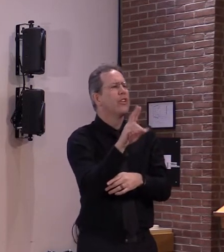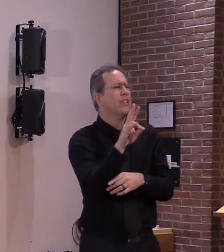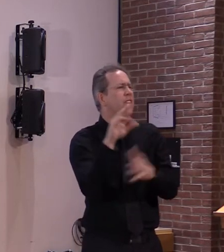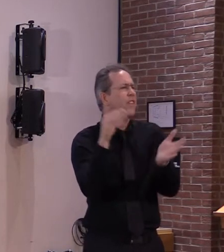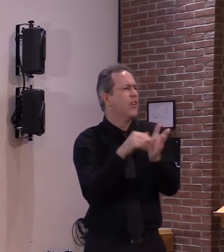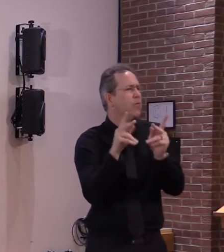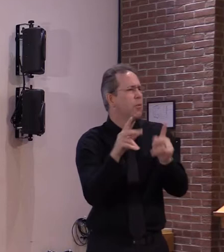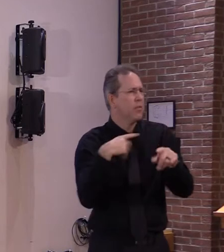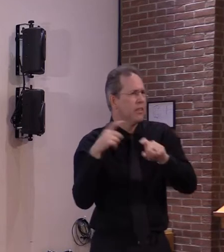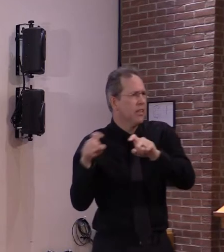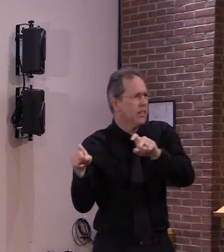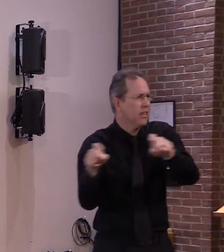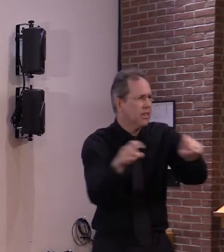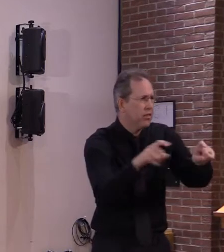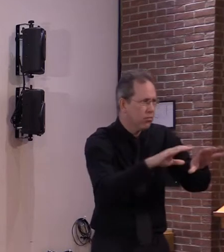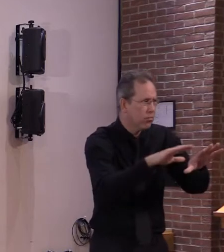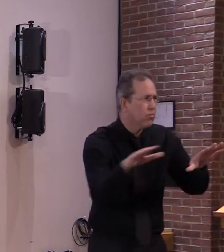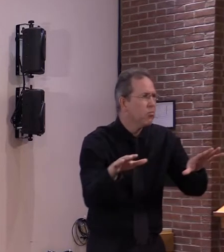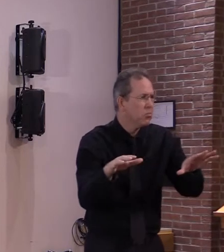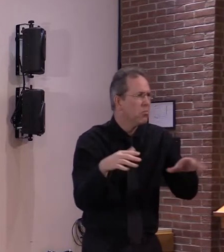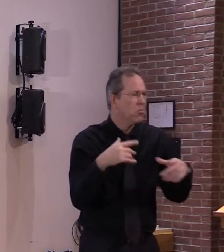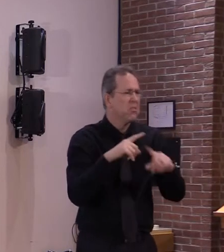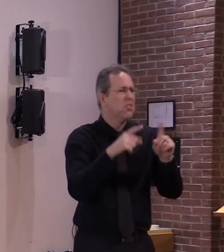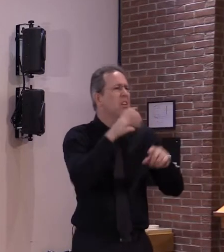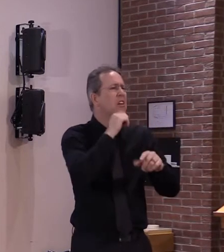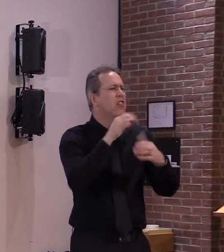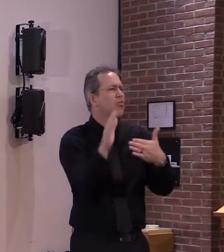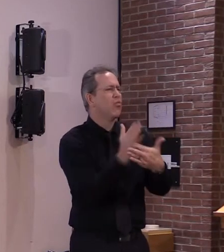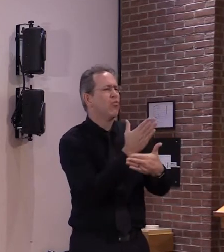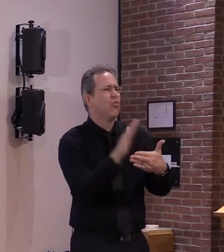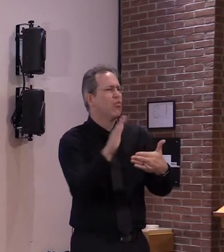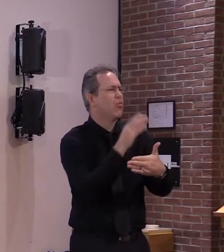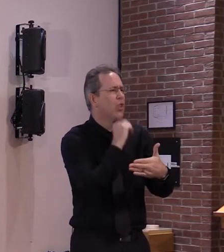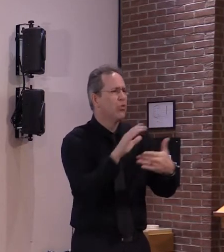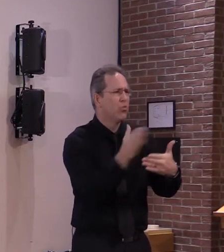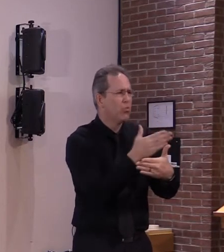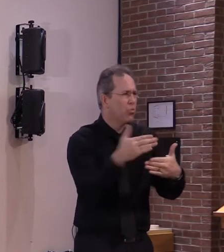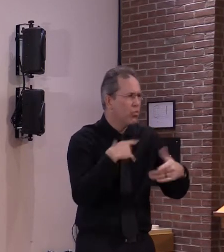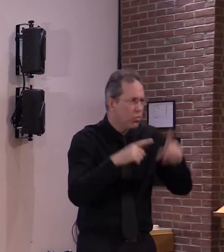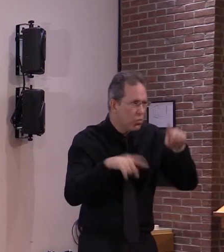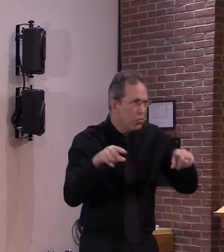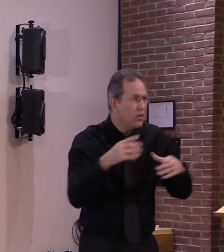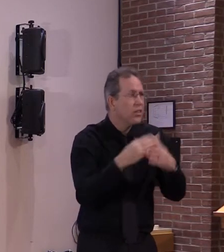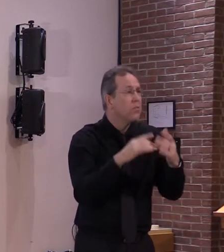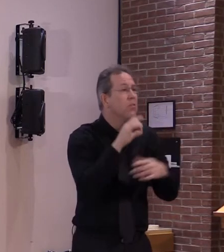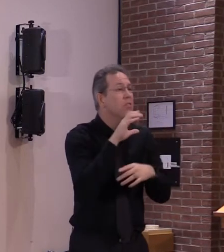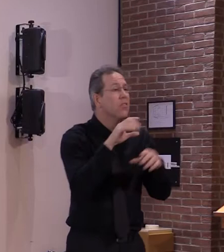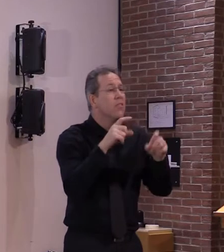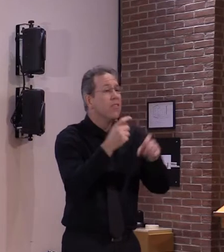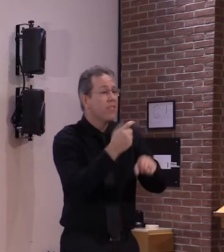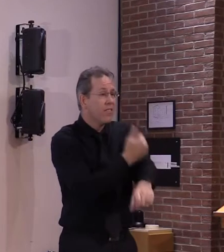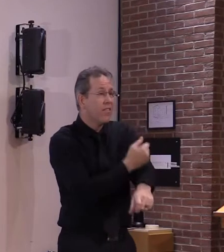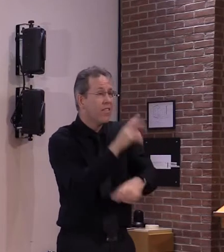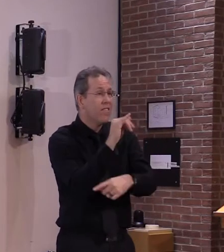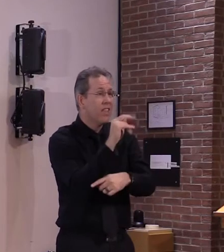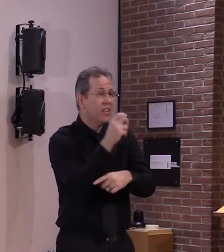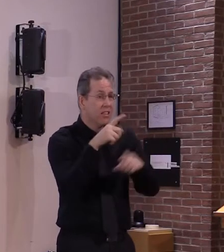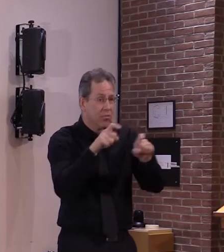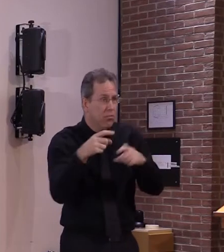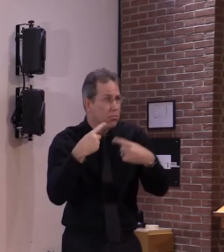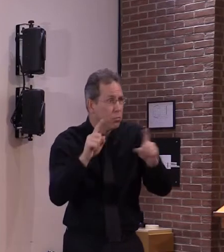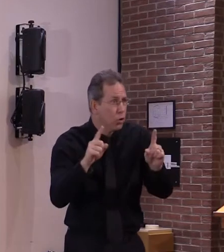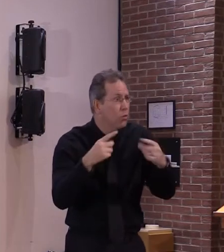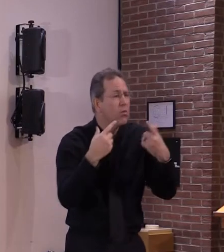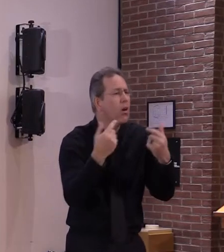52 that showed that the vaccine was 95 effective in preventing symptomatic laboratory